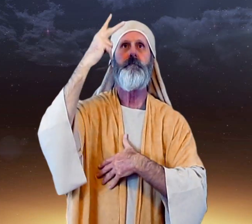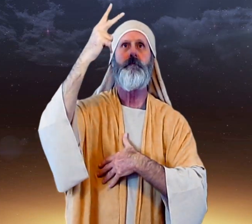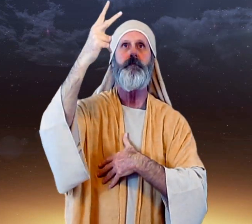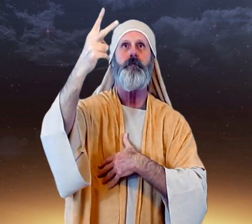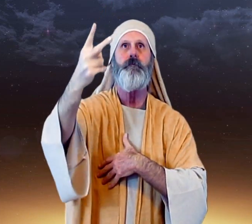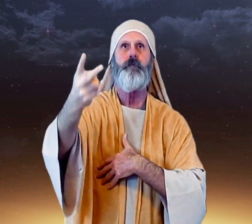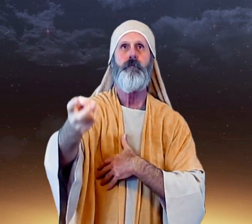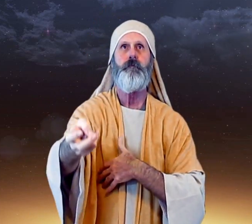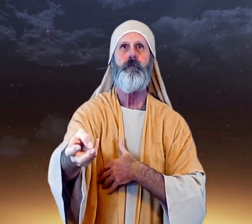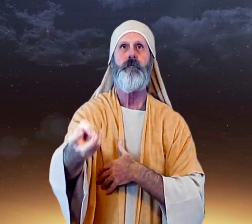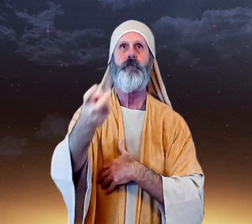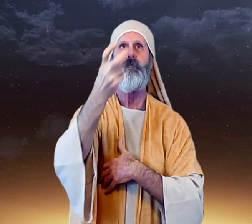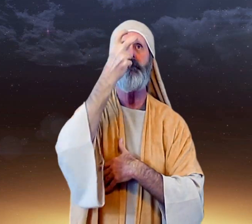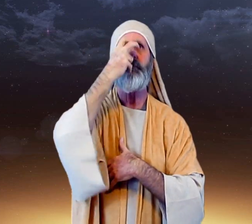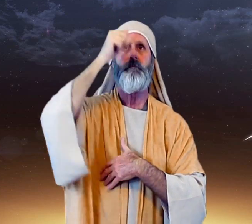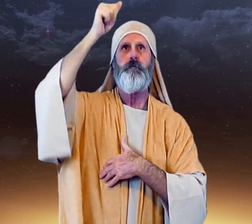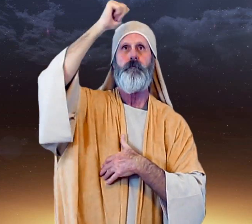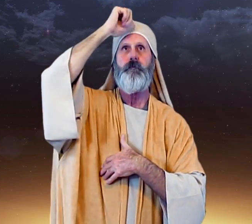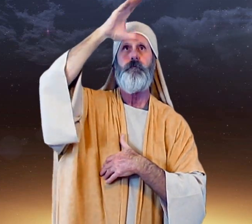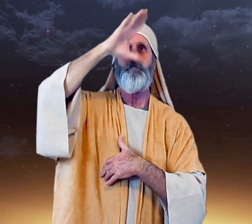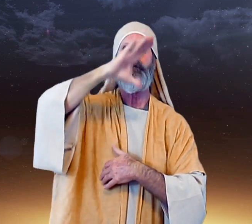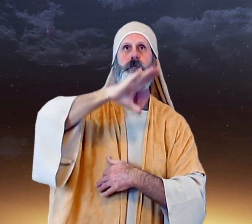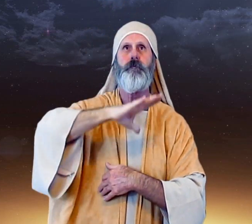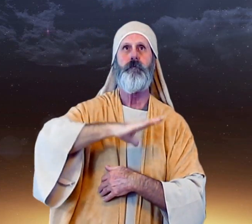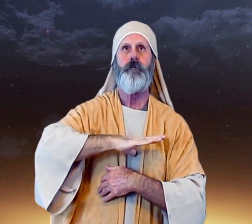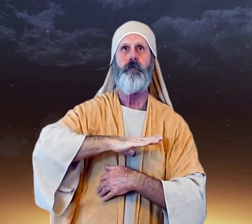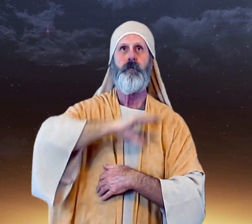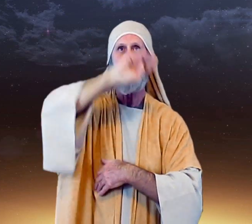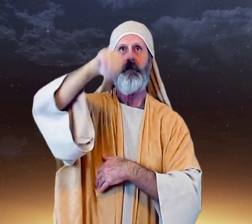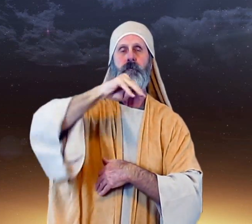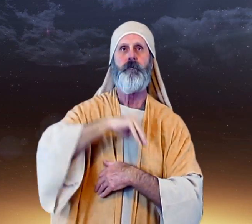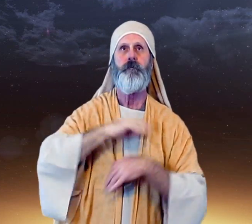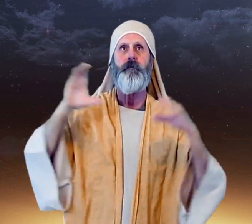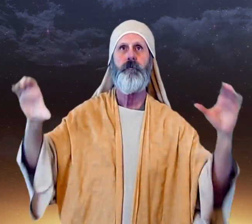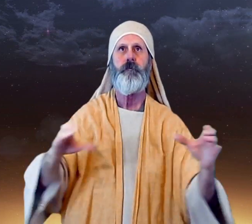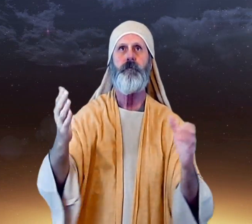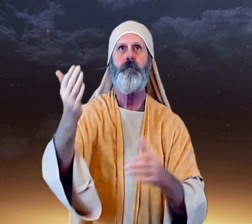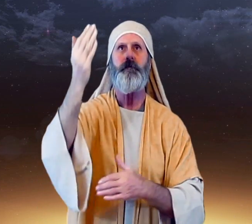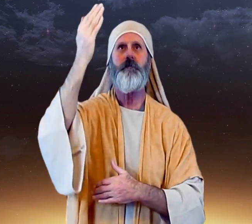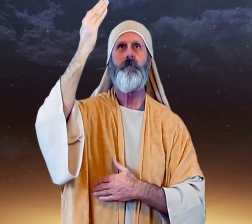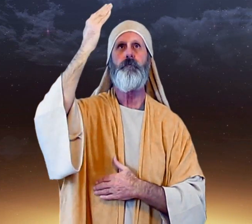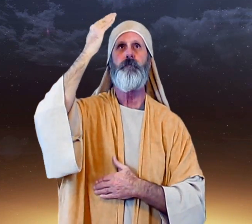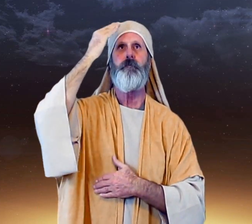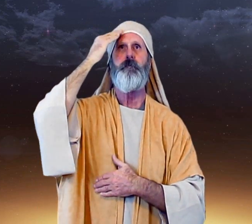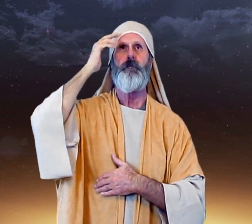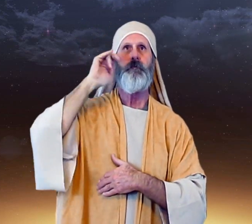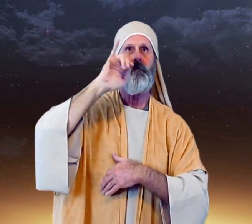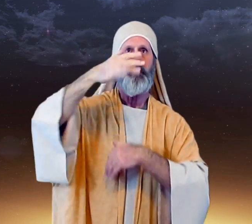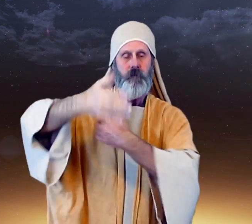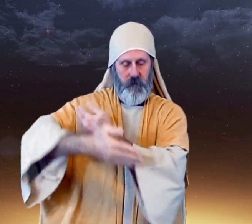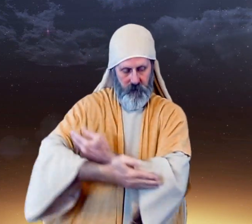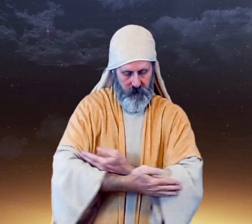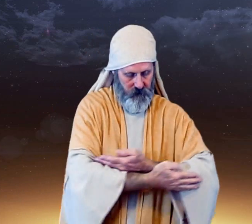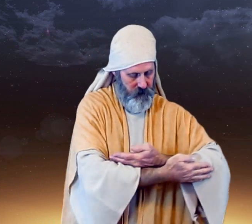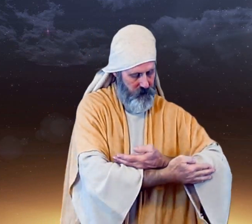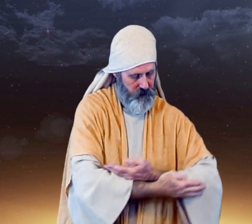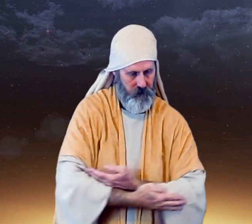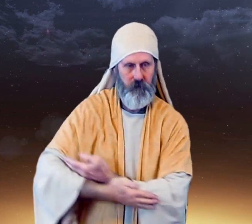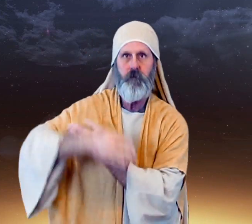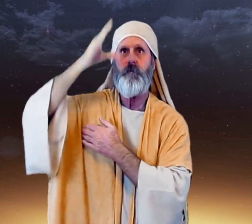to a blind man? Mary, did you know that your baby